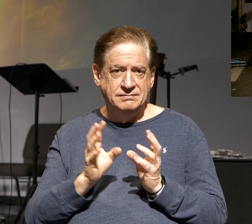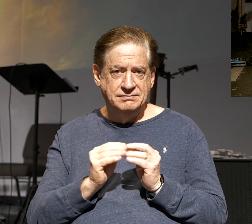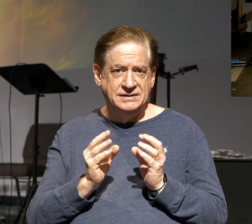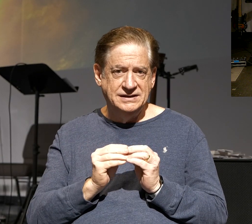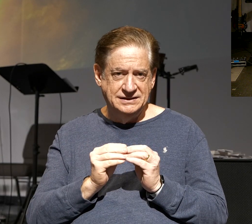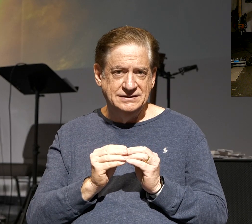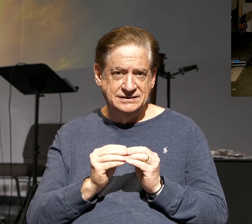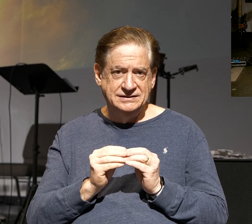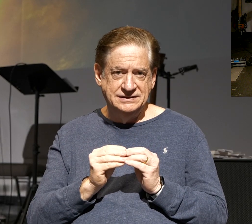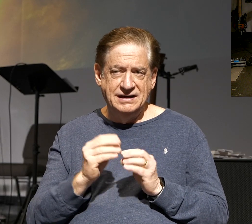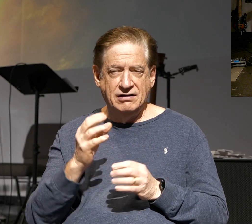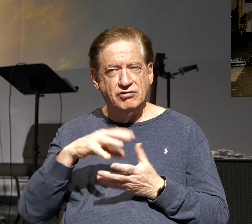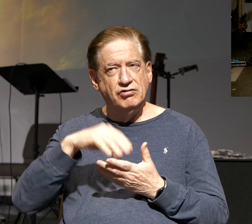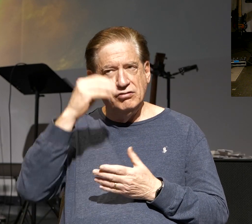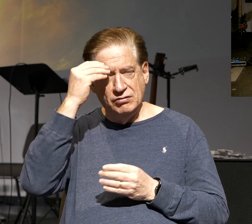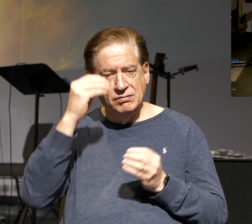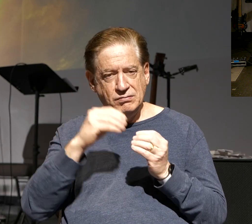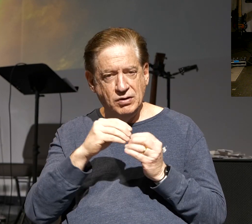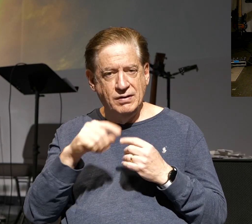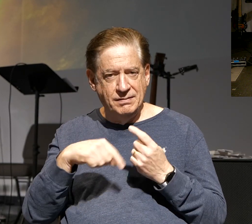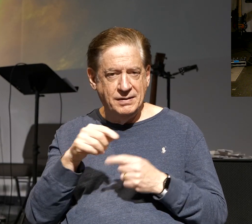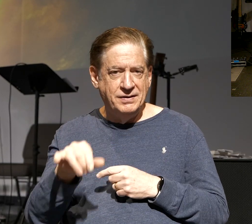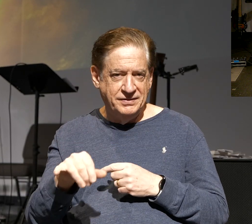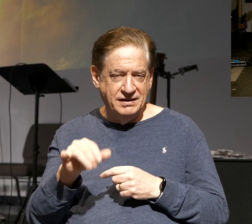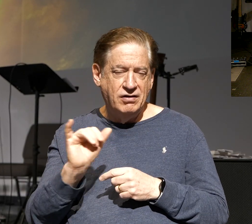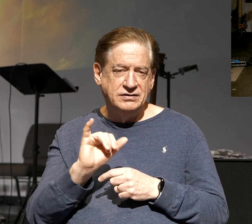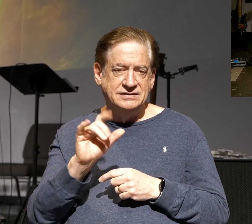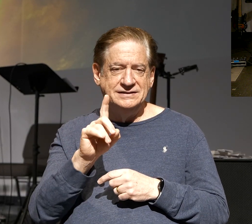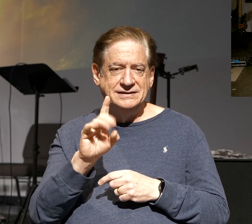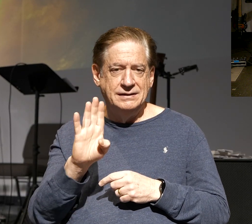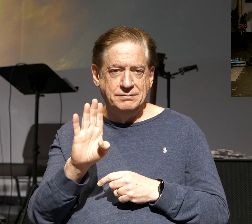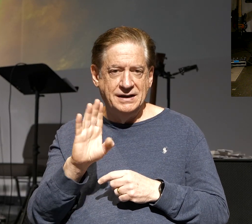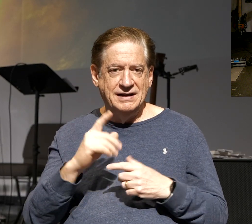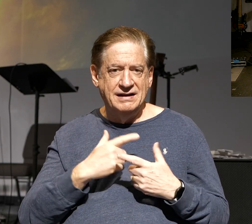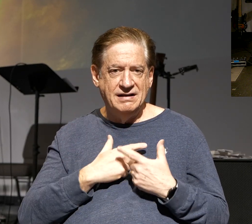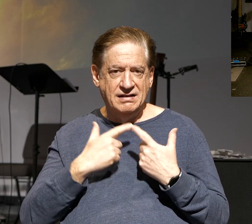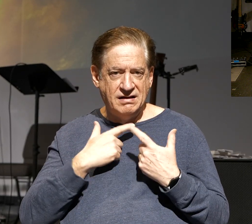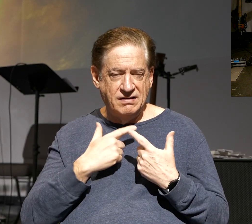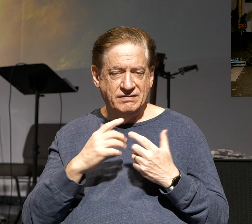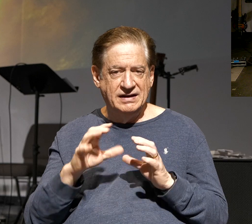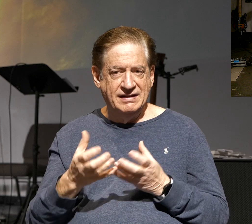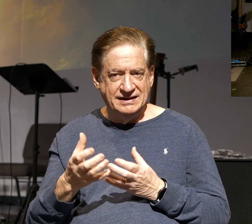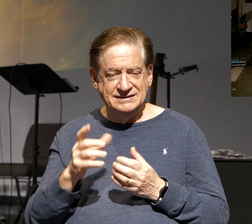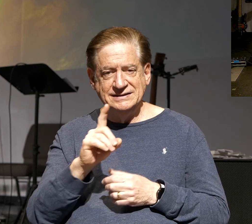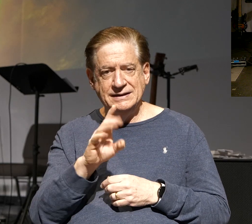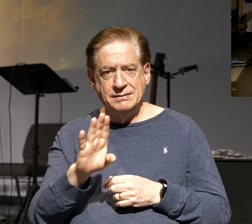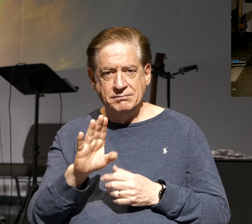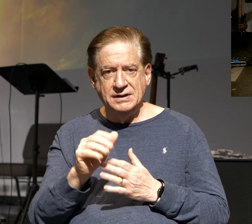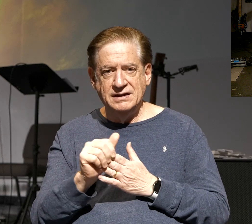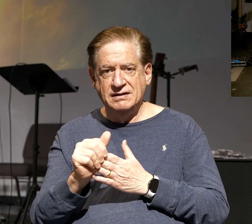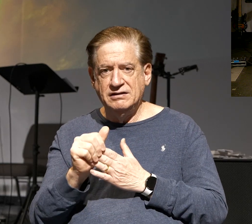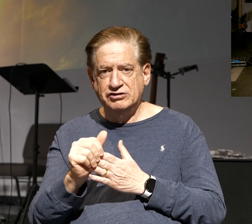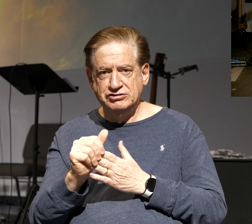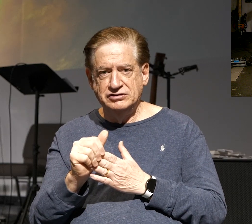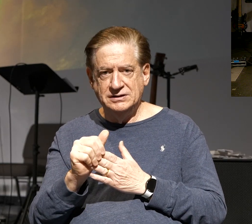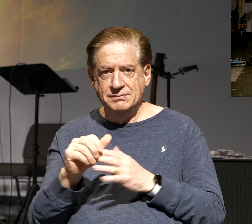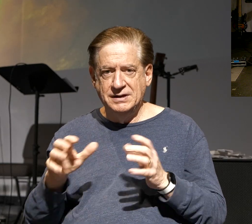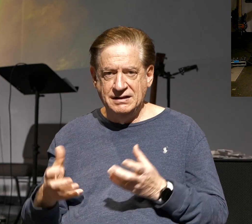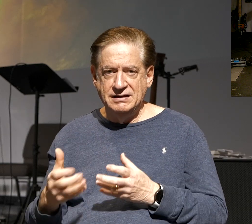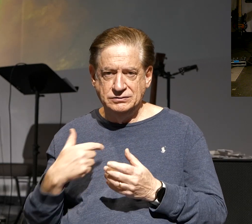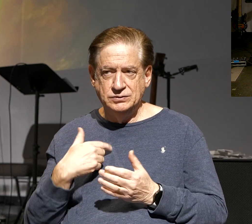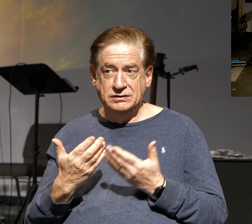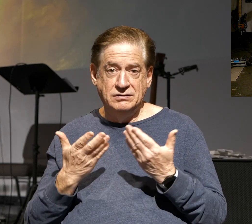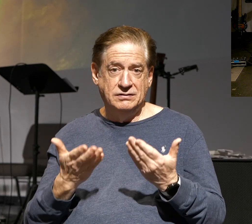and learn a little bit more about that. Also, you can go through our DB Life class, and then there's also a DB Leadership class that we offer here